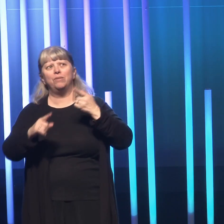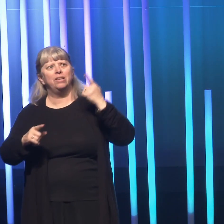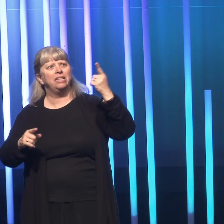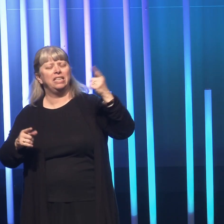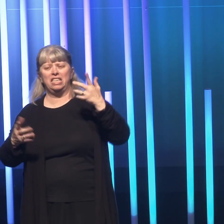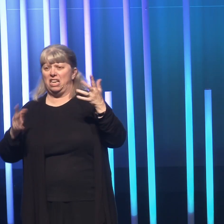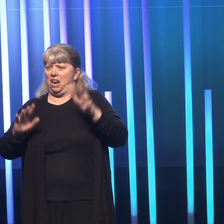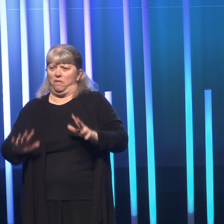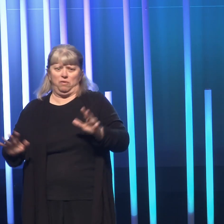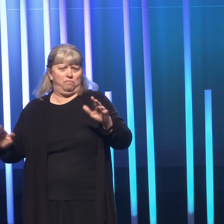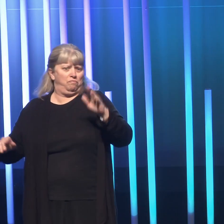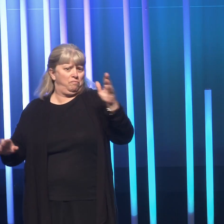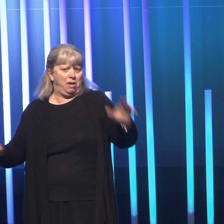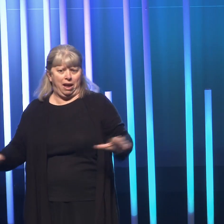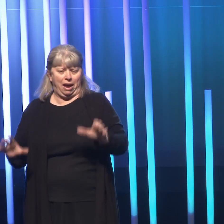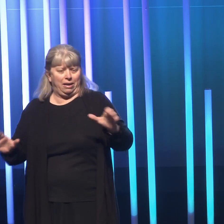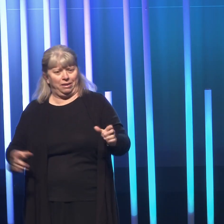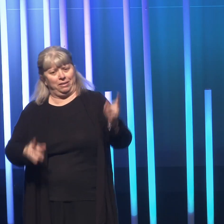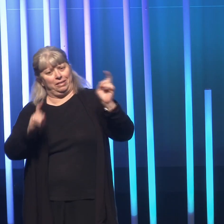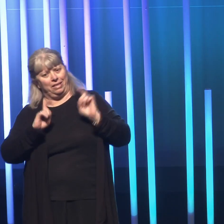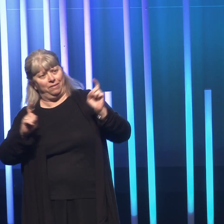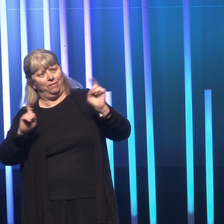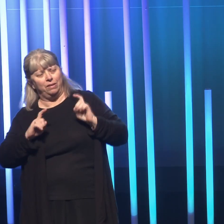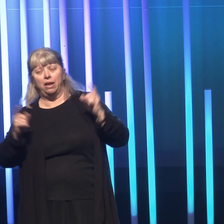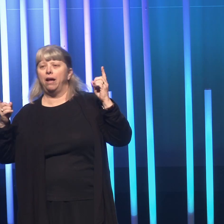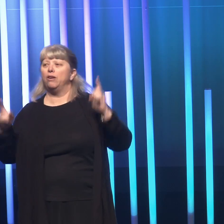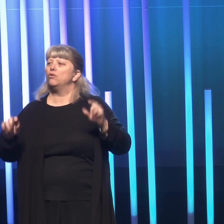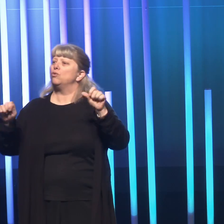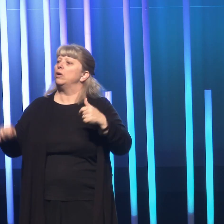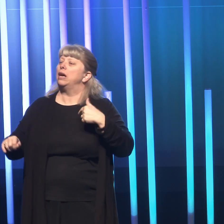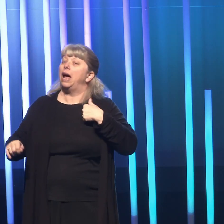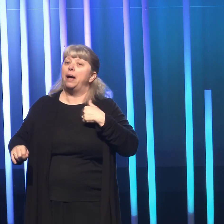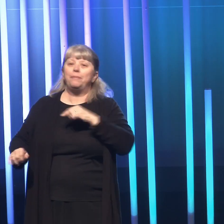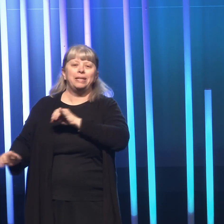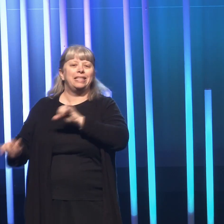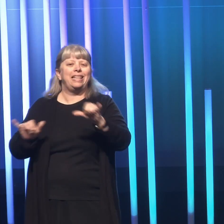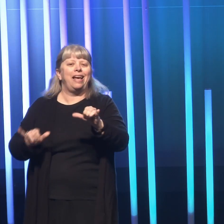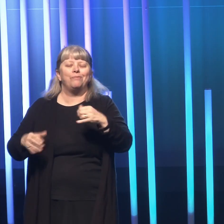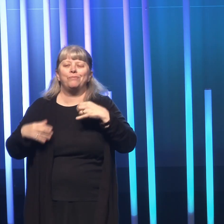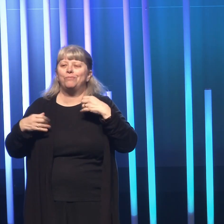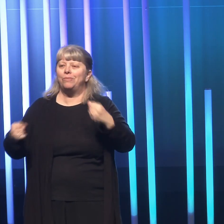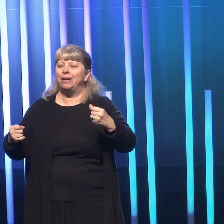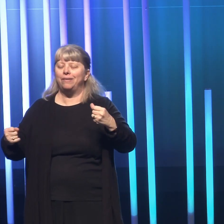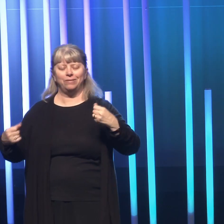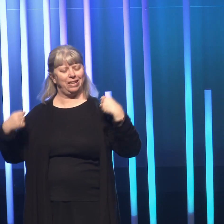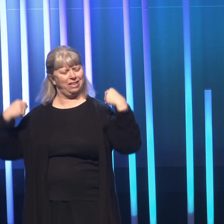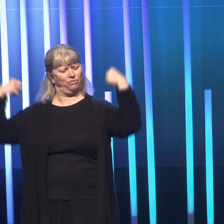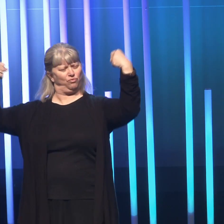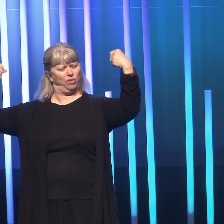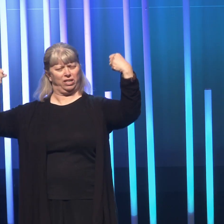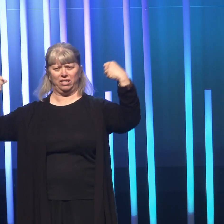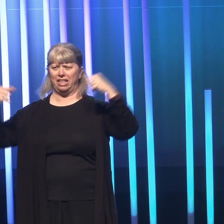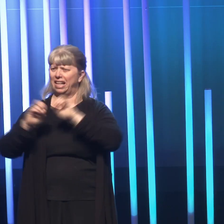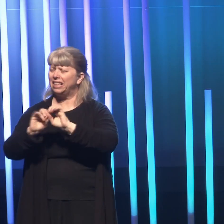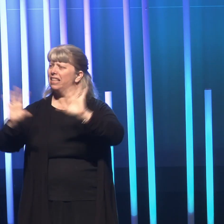hesitate to act on the gifts he was given. Could I be that brave, that courageous, that clear? And then I